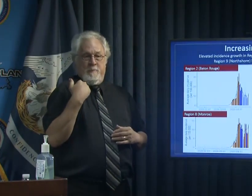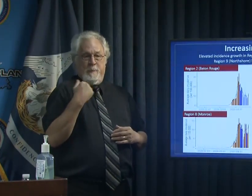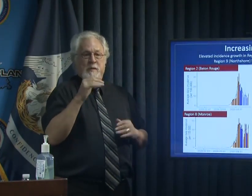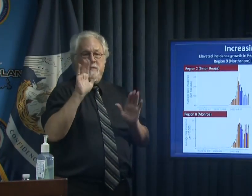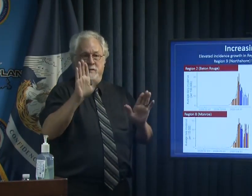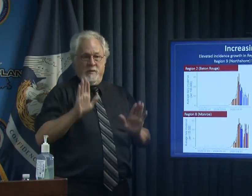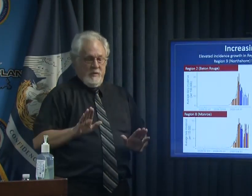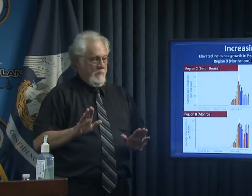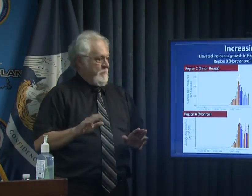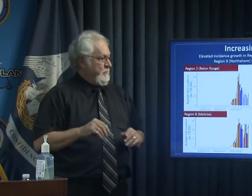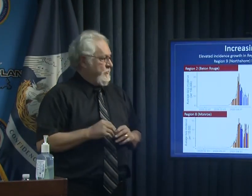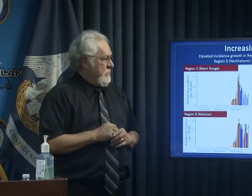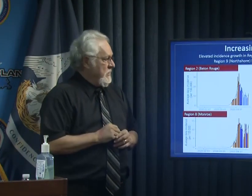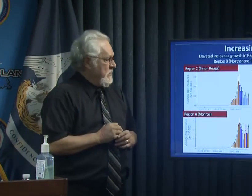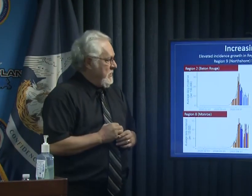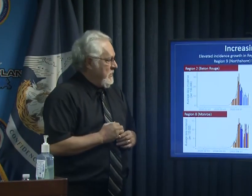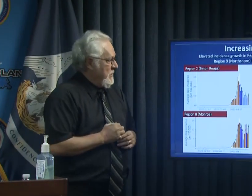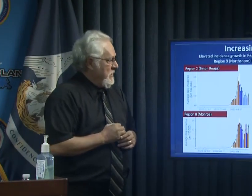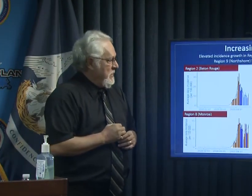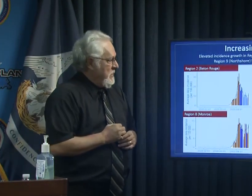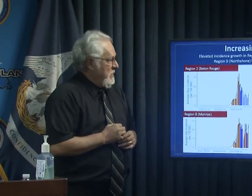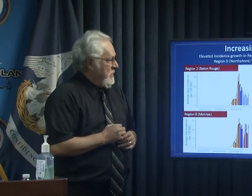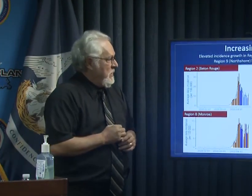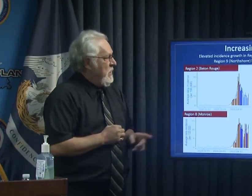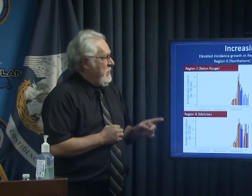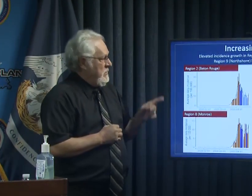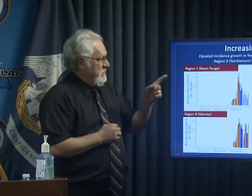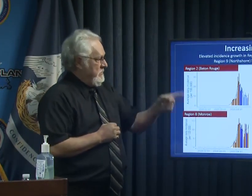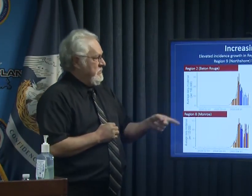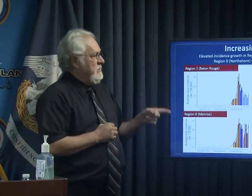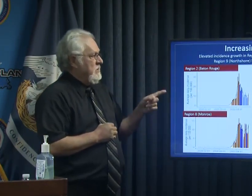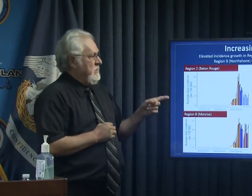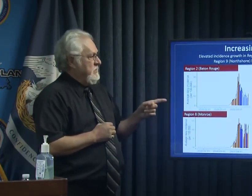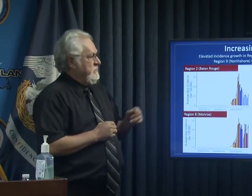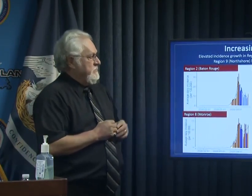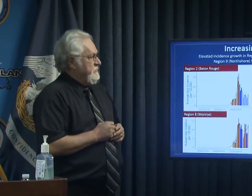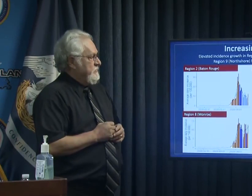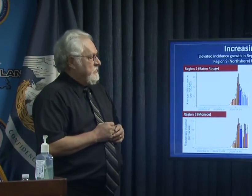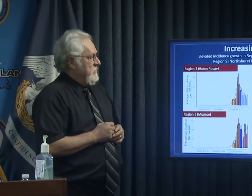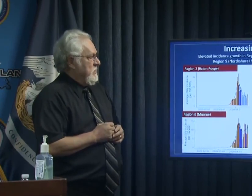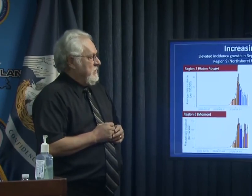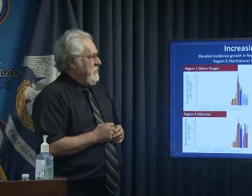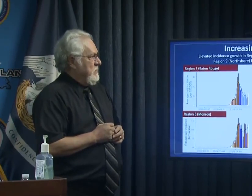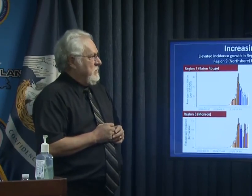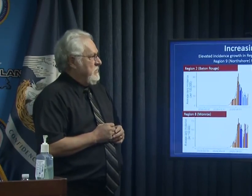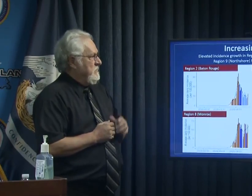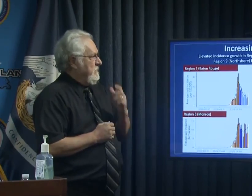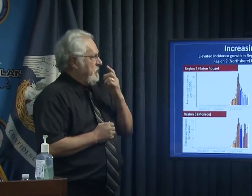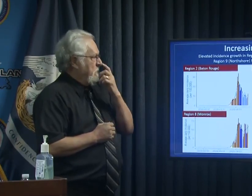Sunday uh these very slides uh right here um